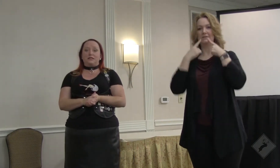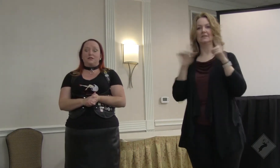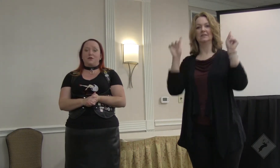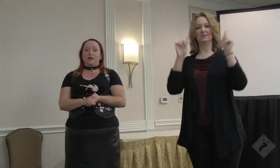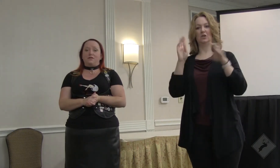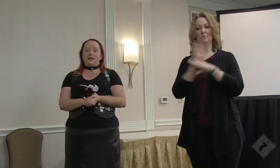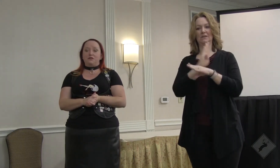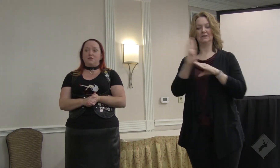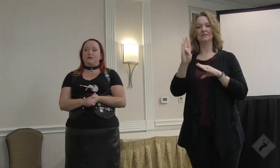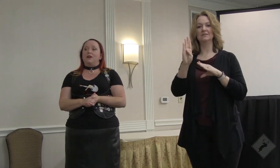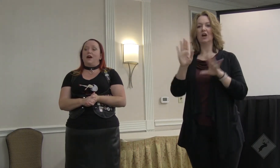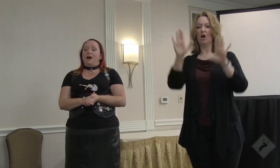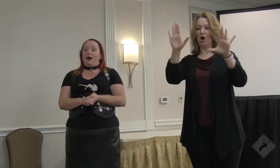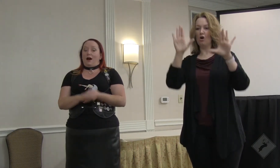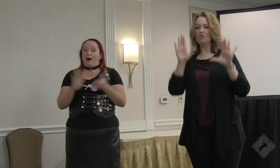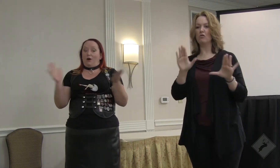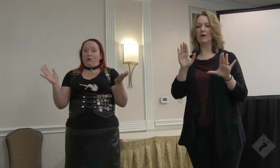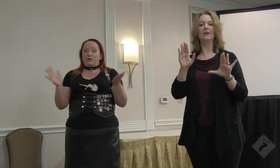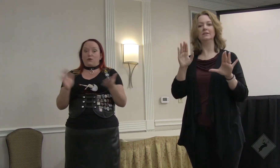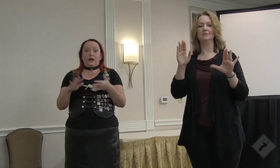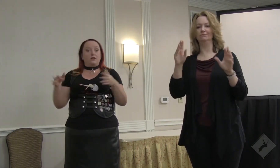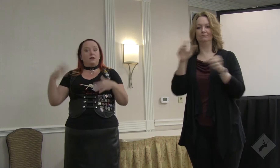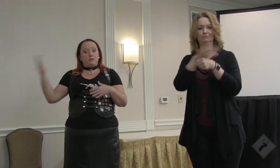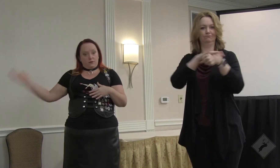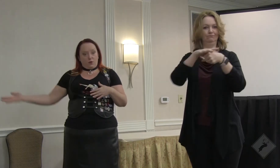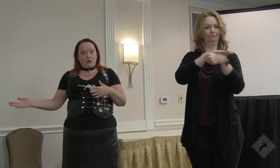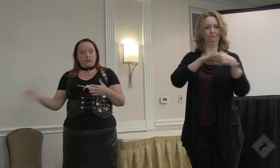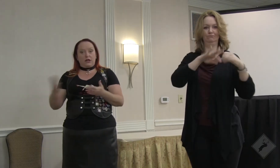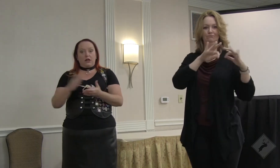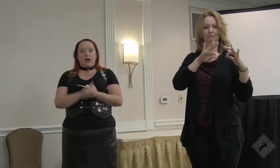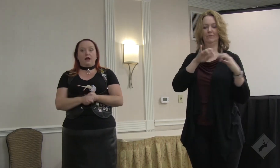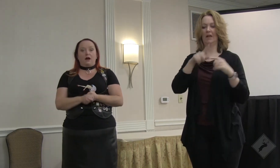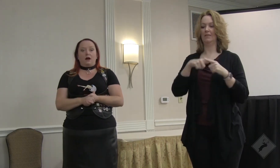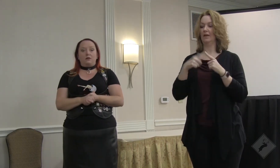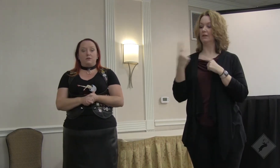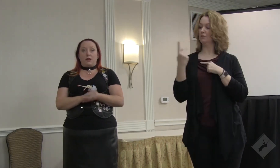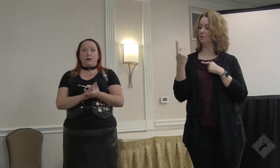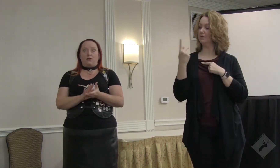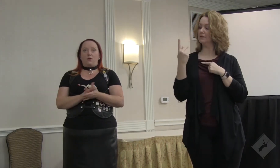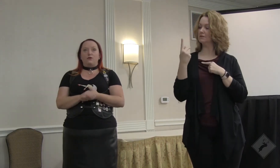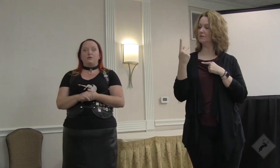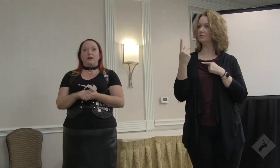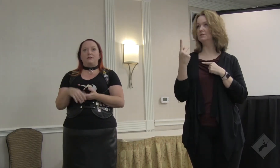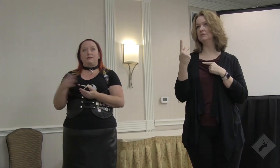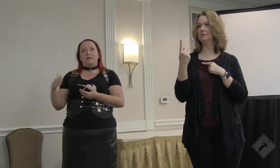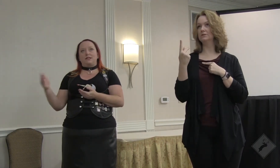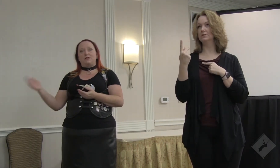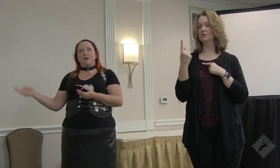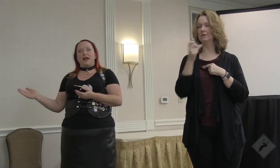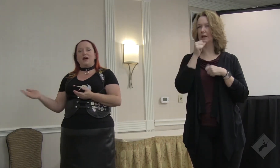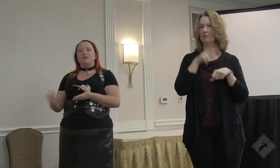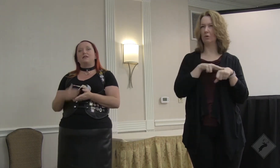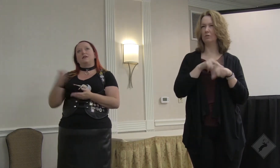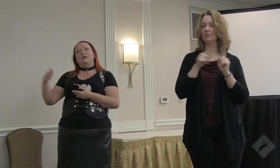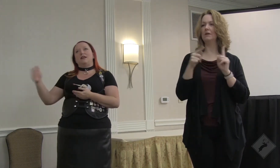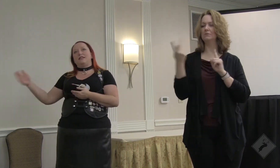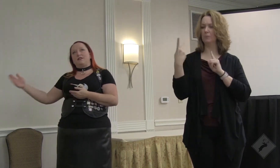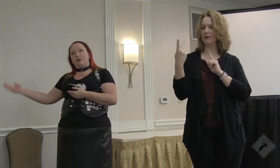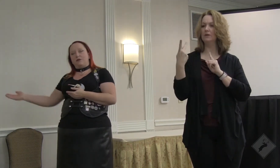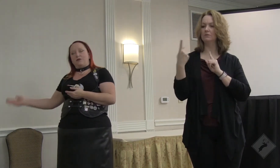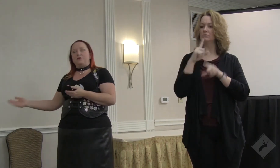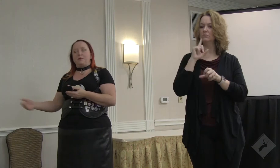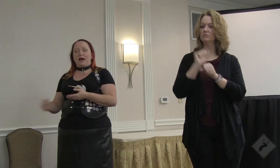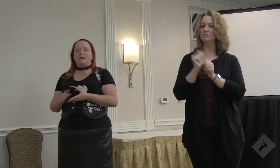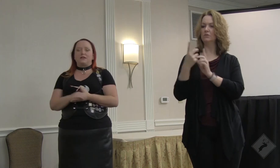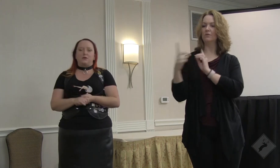business, a great venue, and all was great. And then, of course, he and I, not of course, but since he is my ex, it